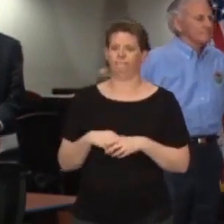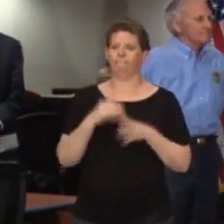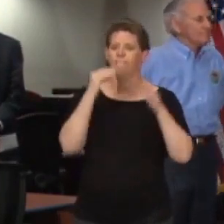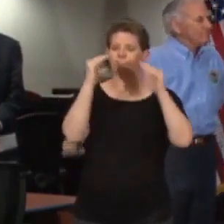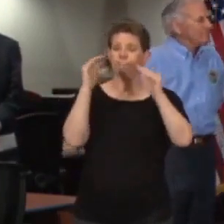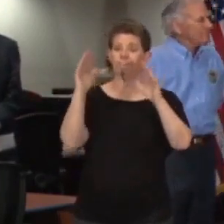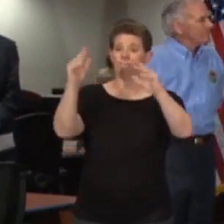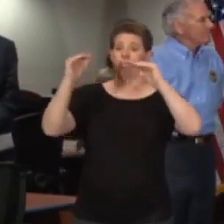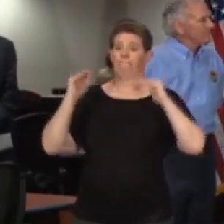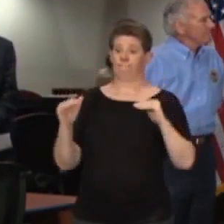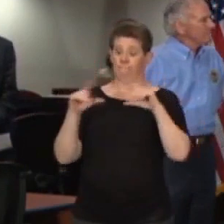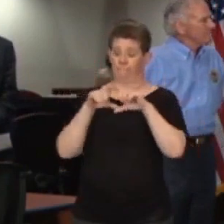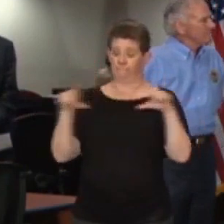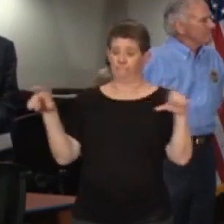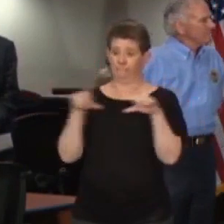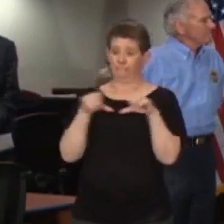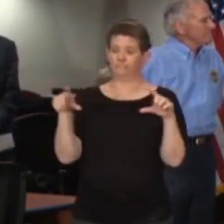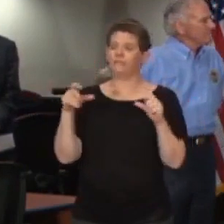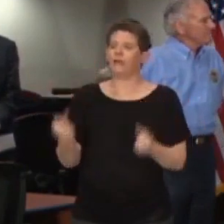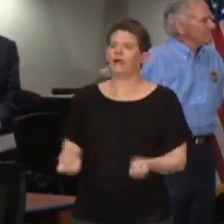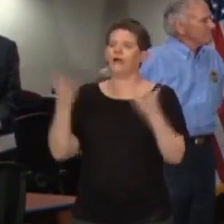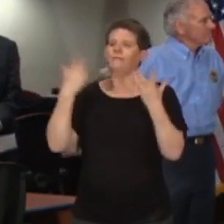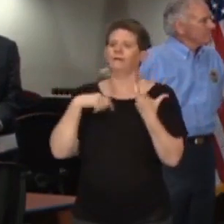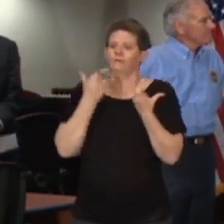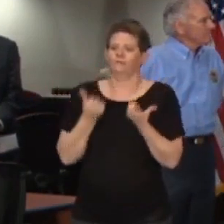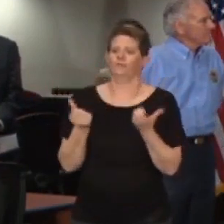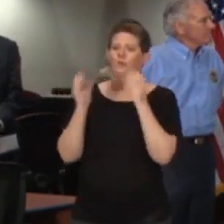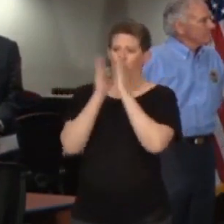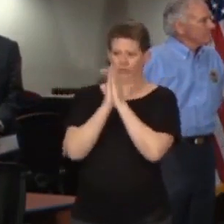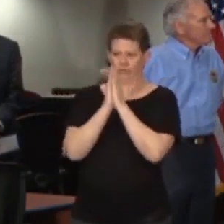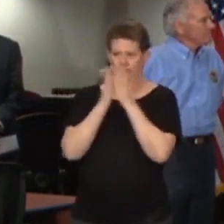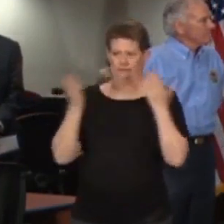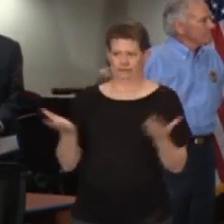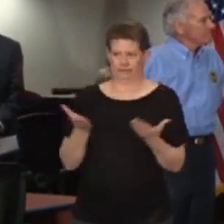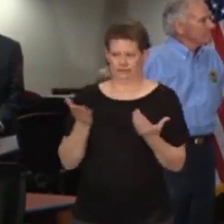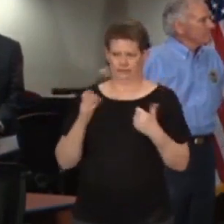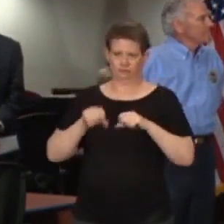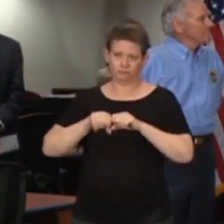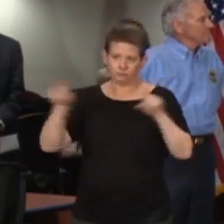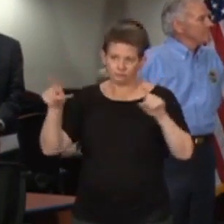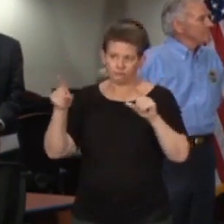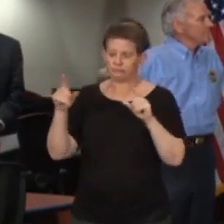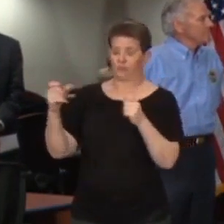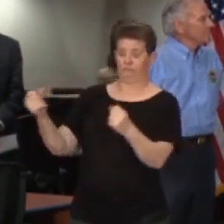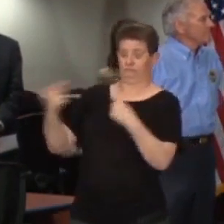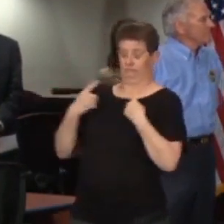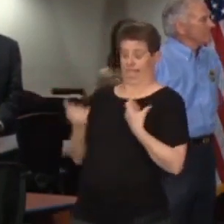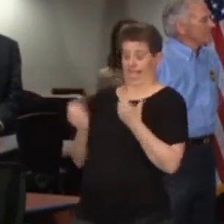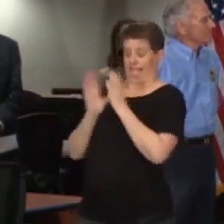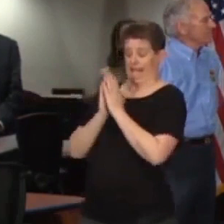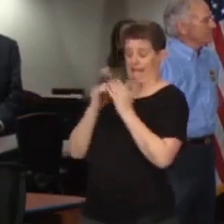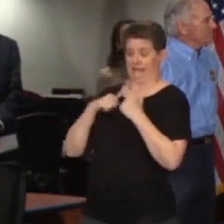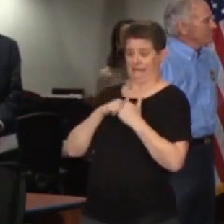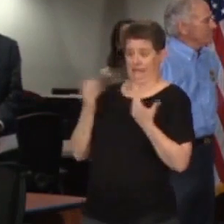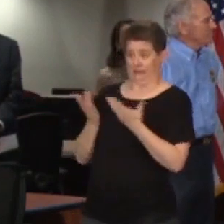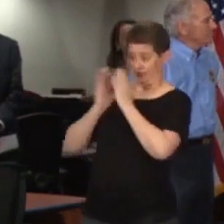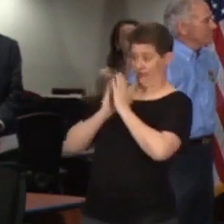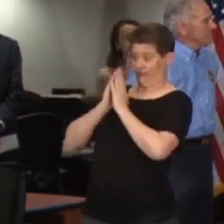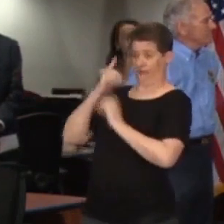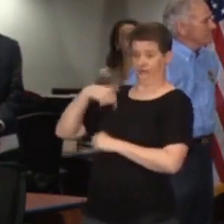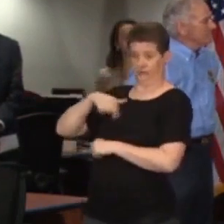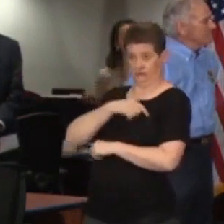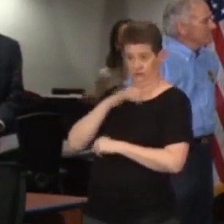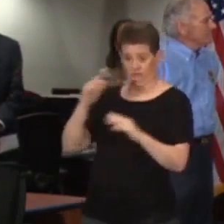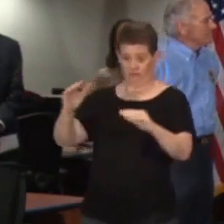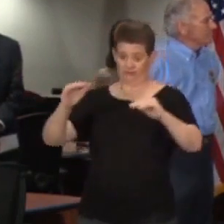line discusses the number that have been requested in our system here through emergency management. The next line is